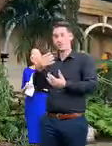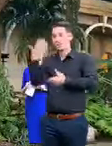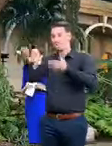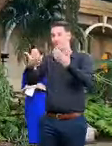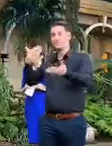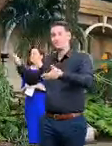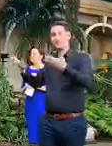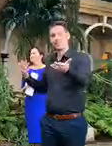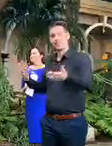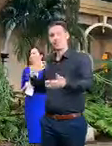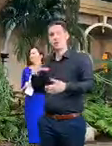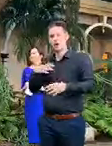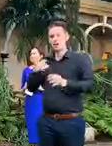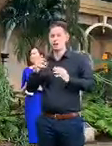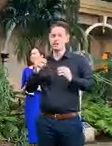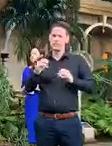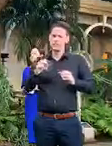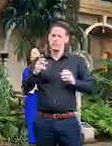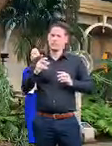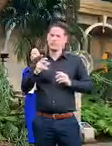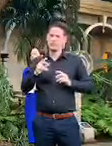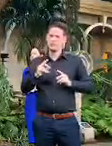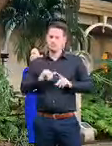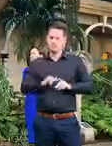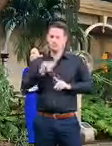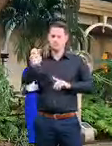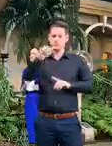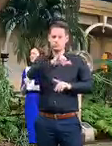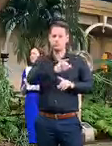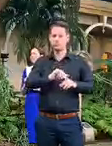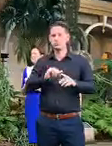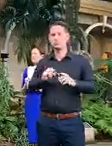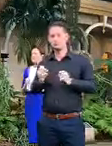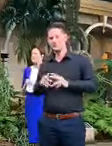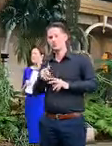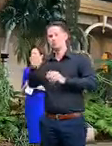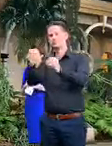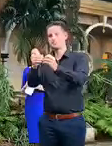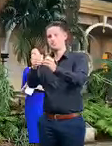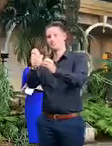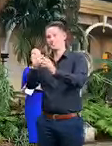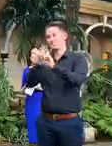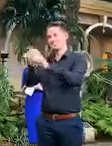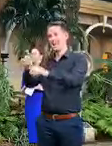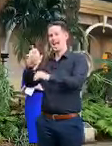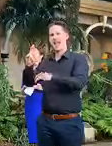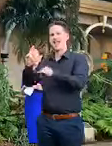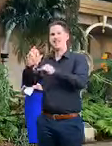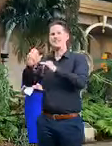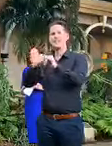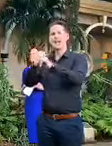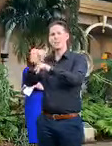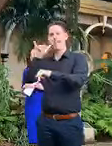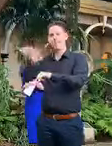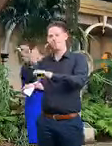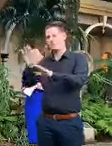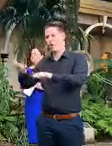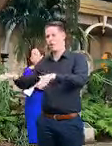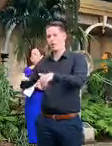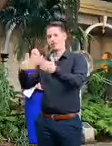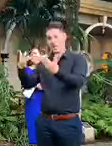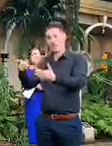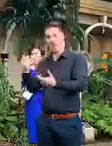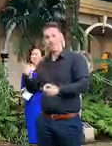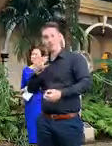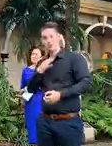airport they've been flying domestically they've spent more and more than anything yeah no that